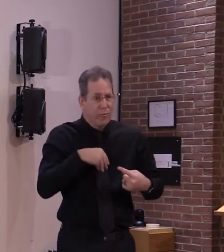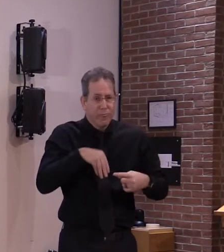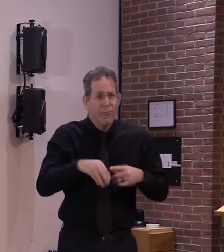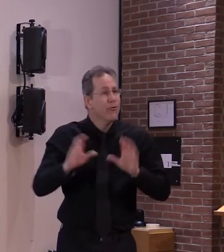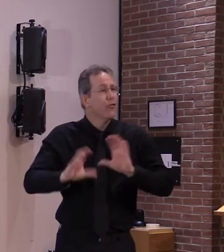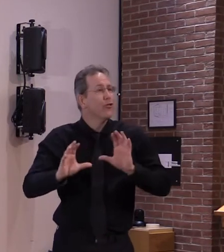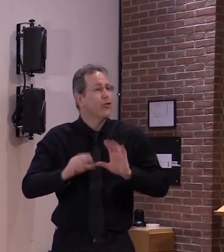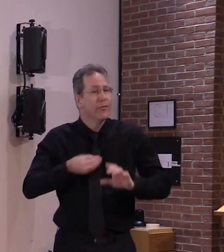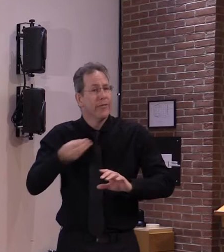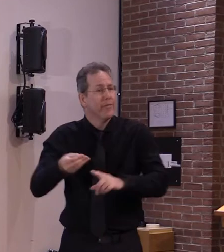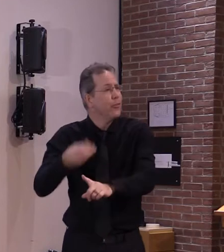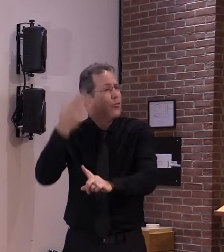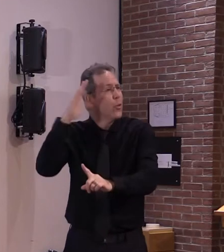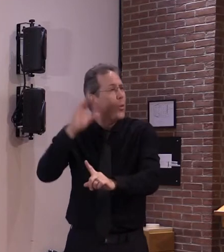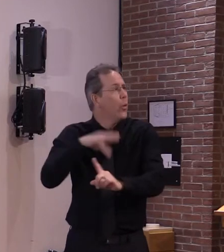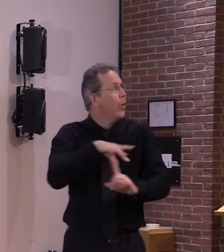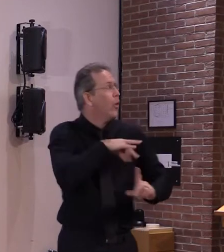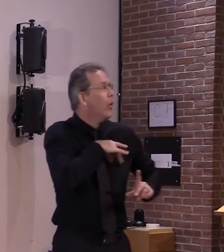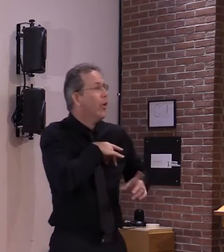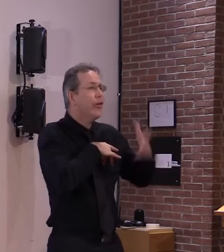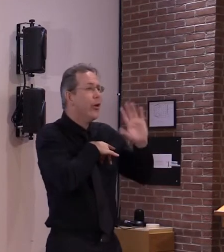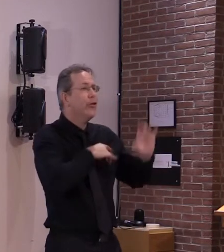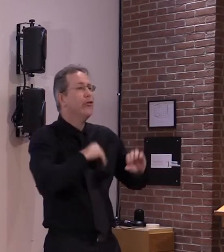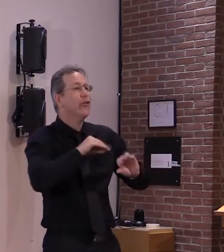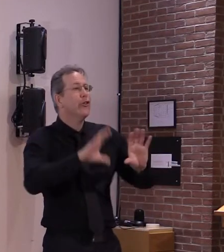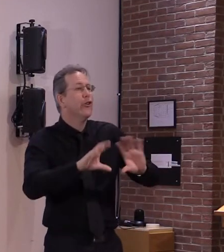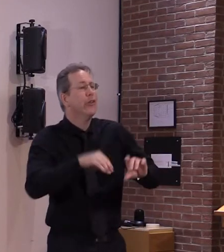more time than i care to talk about